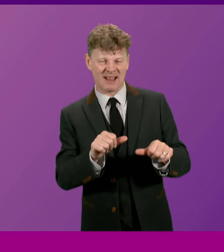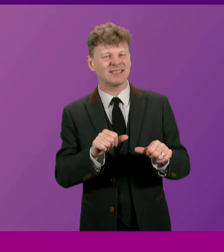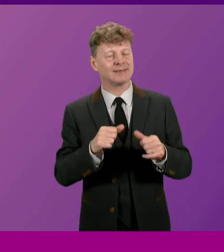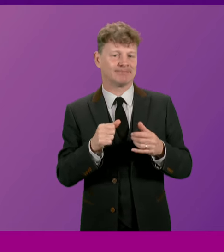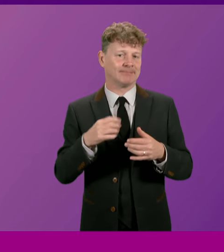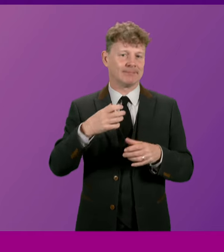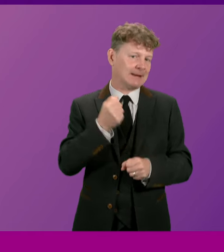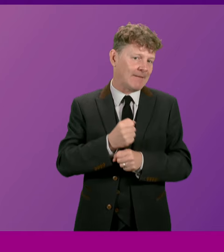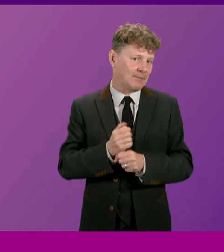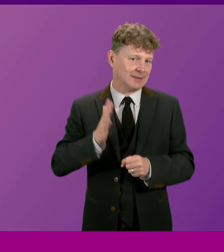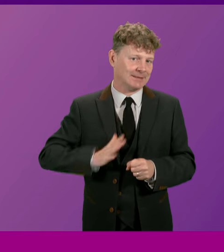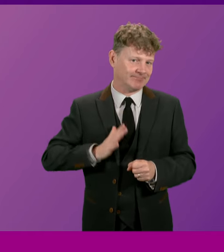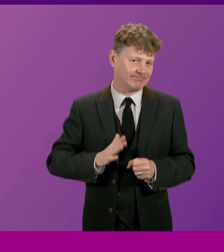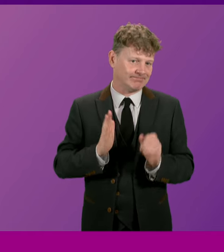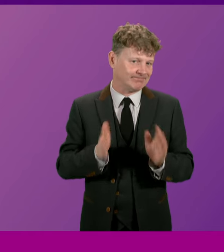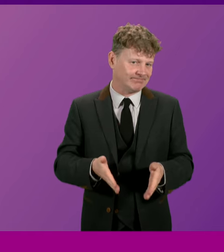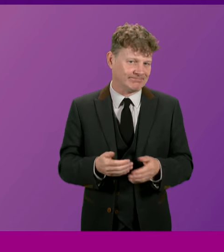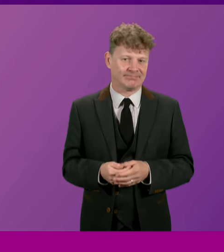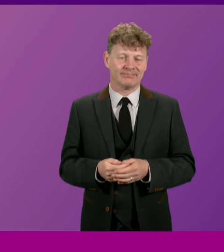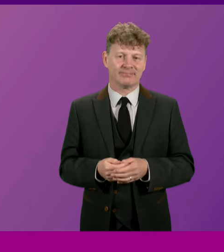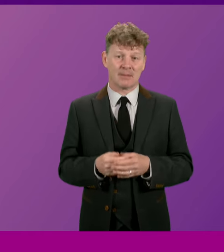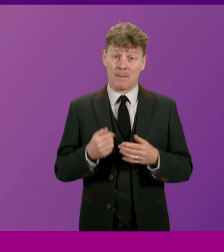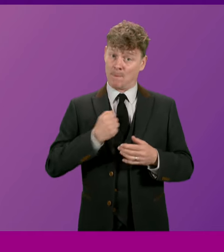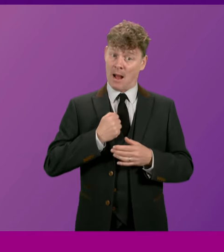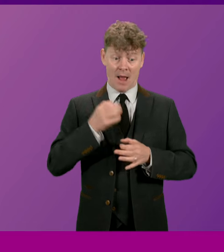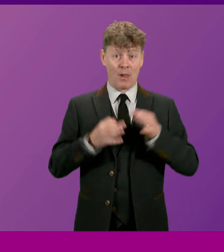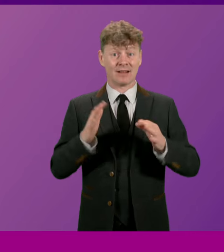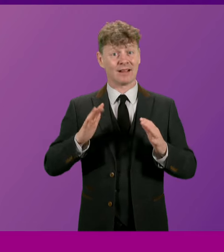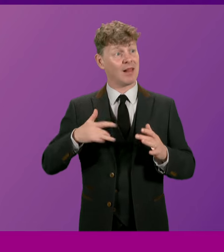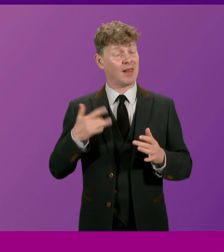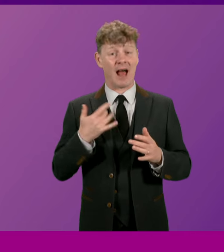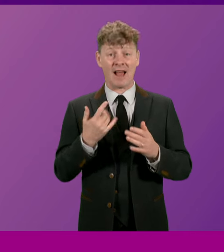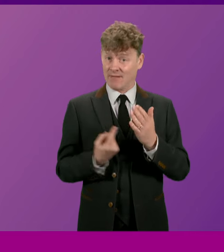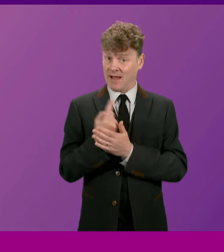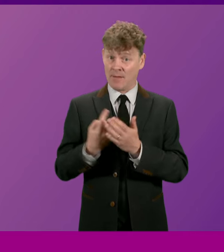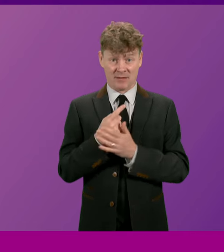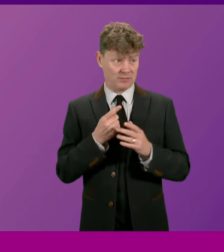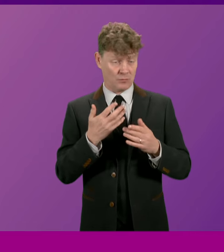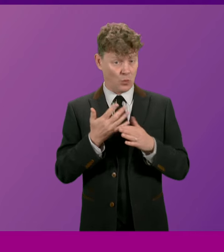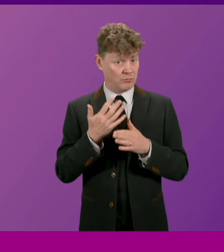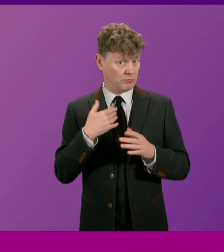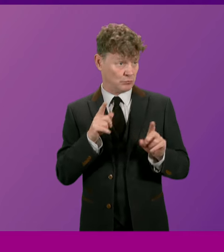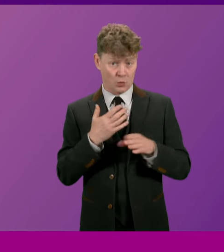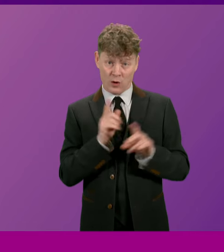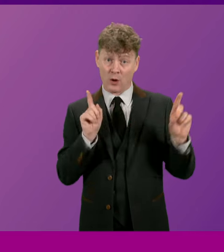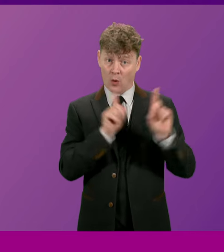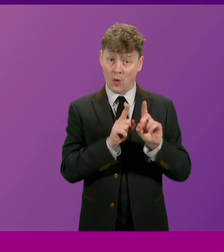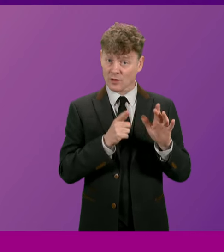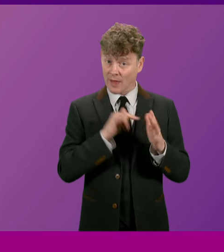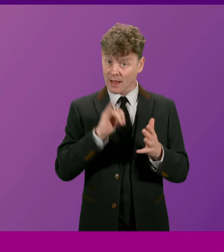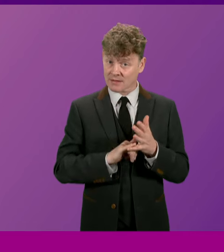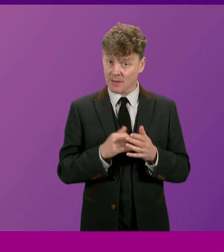government. Many of the significant moments in my political life took place when I was working closely with Alex Salmond.